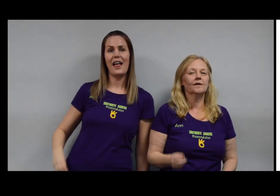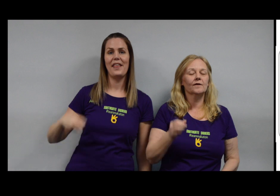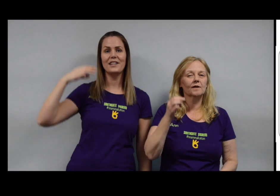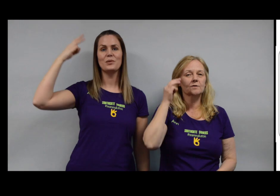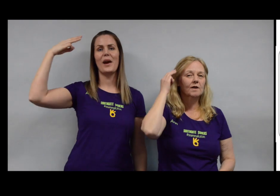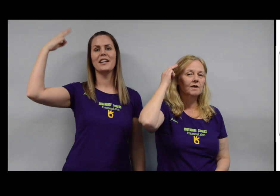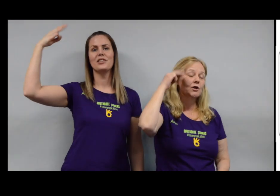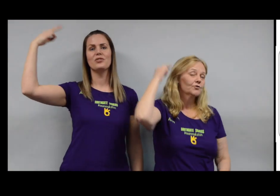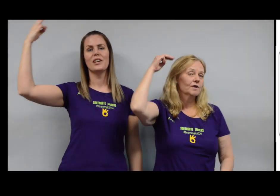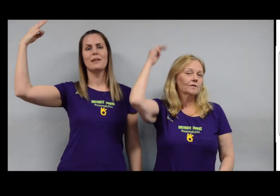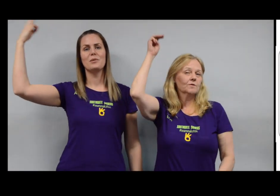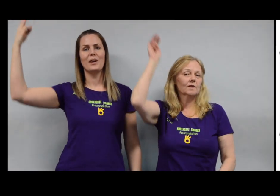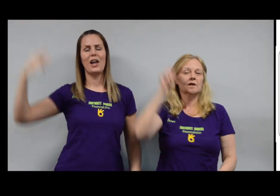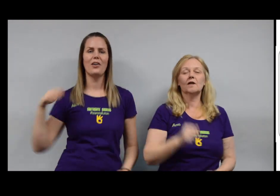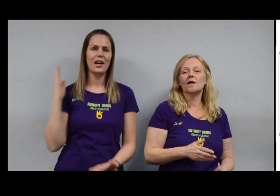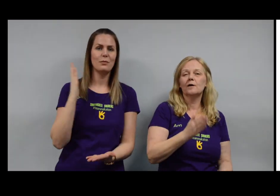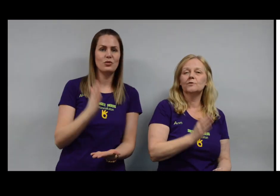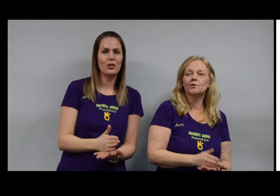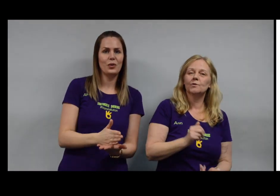That's when your dreams will all come true